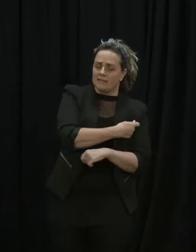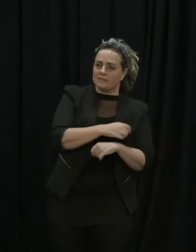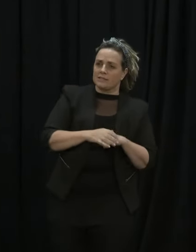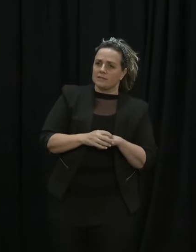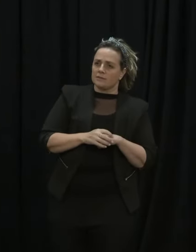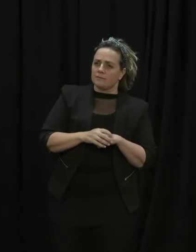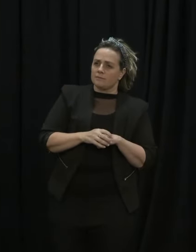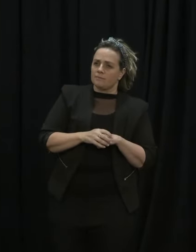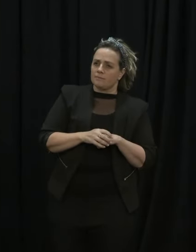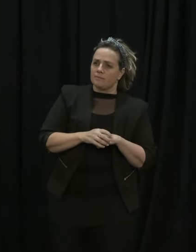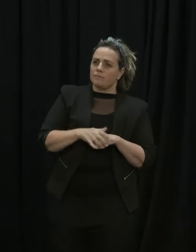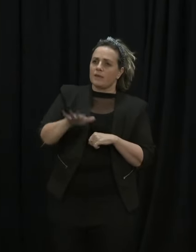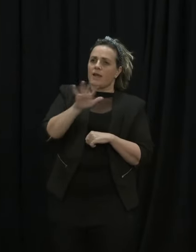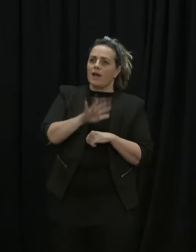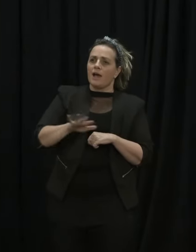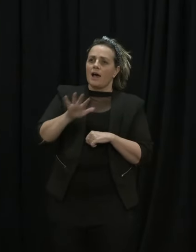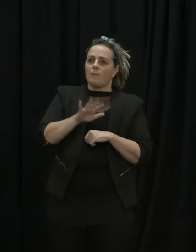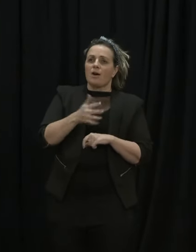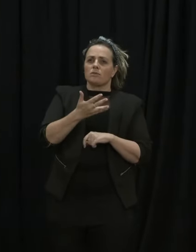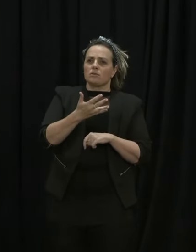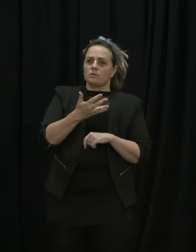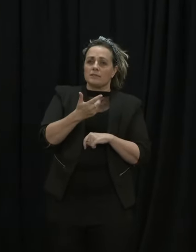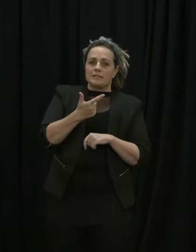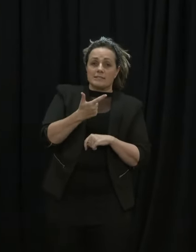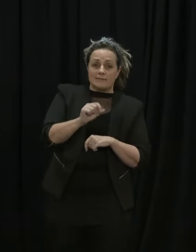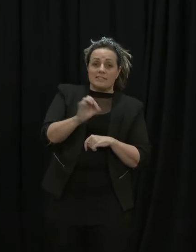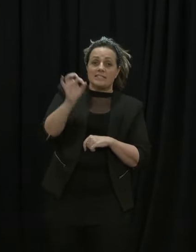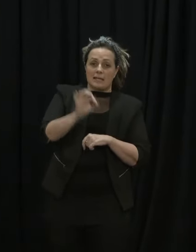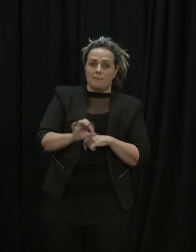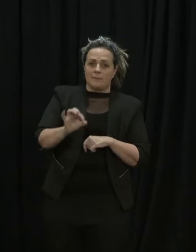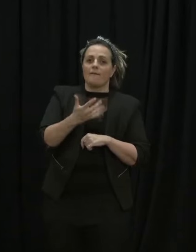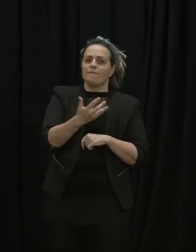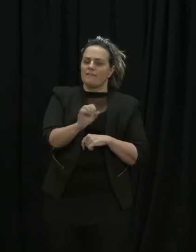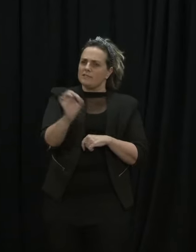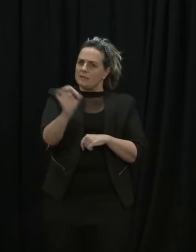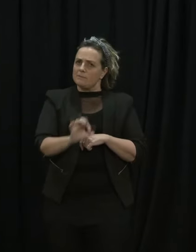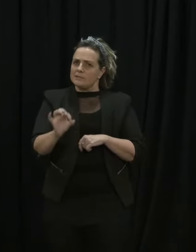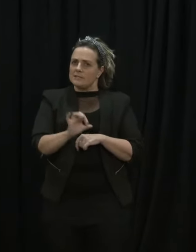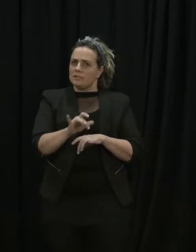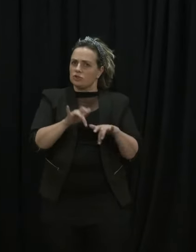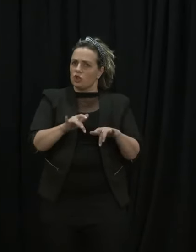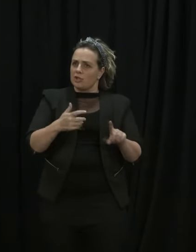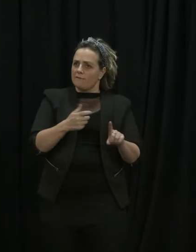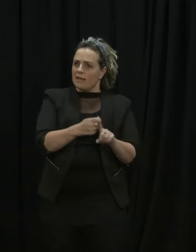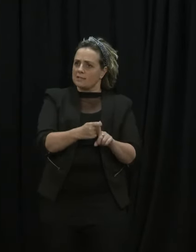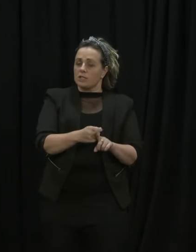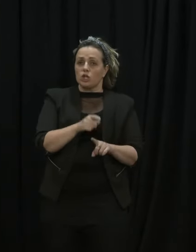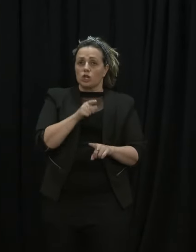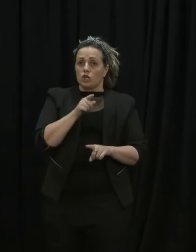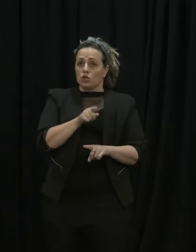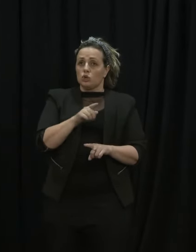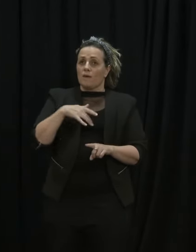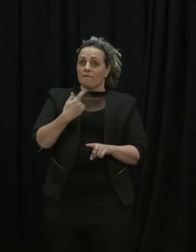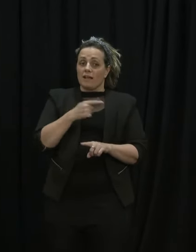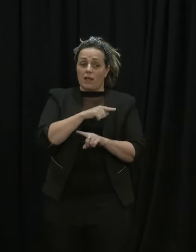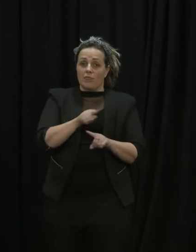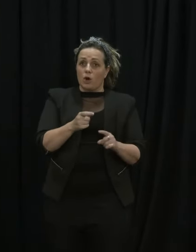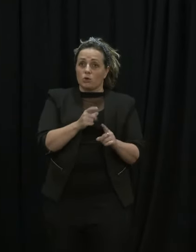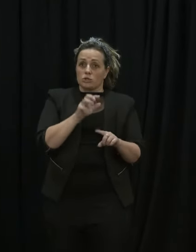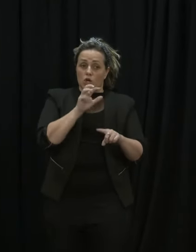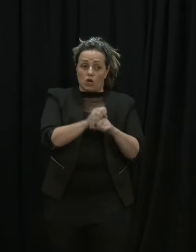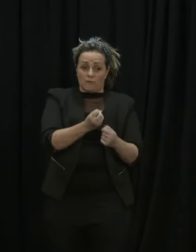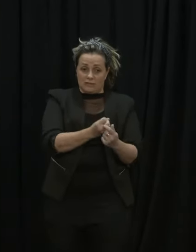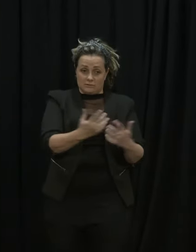% weren't vaccinated are you anticipating to see those case numbers have a higher